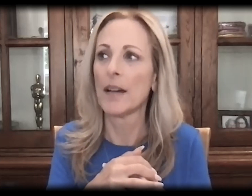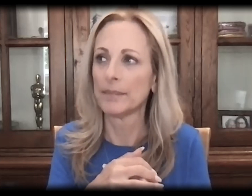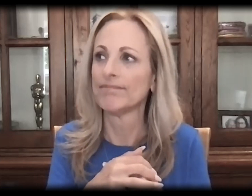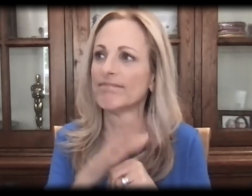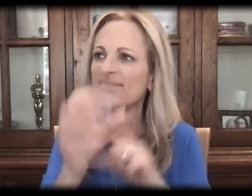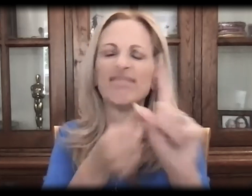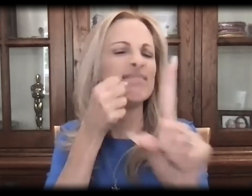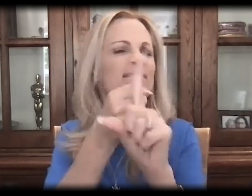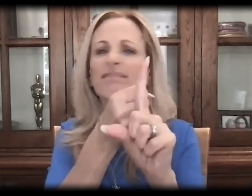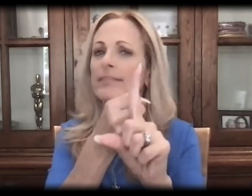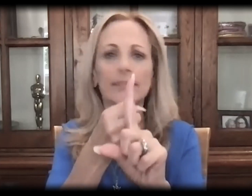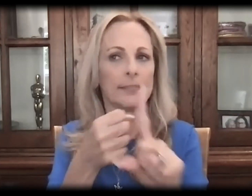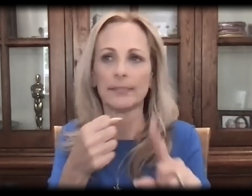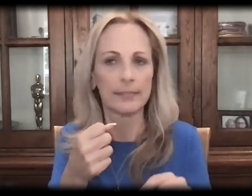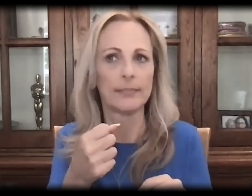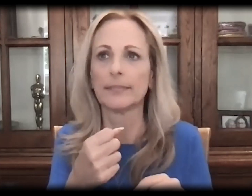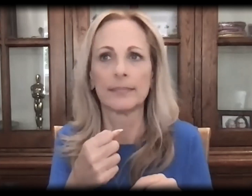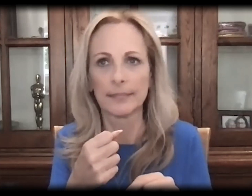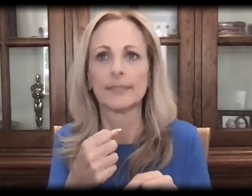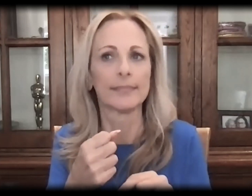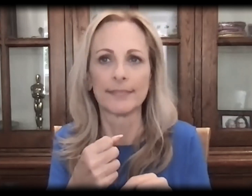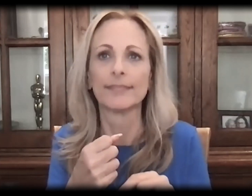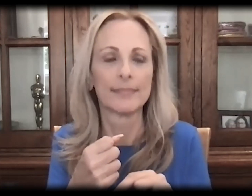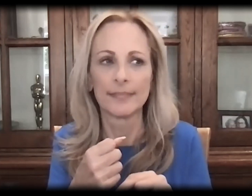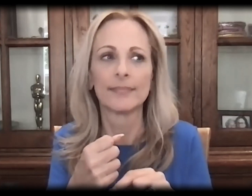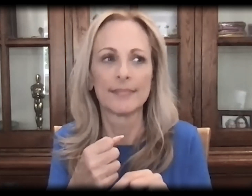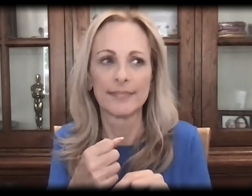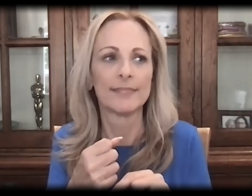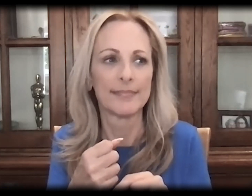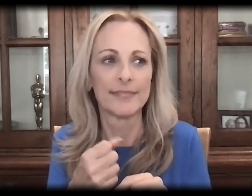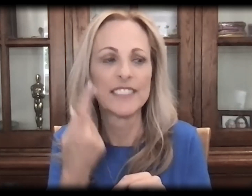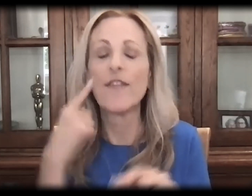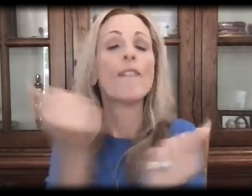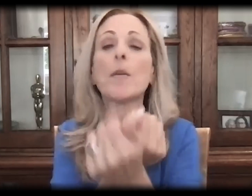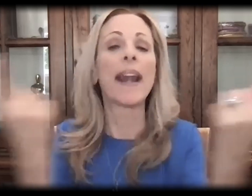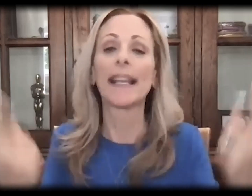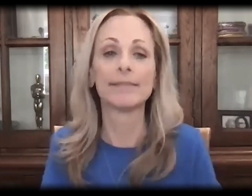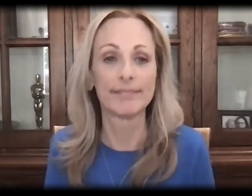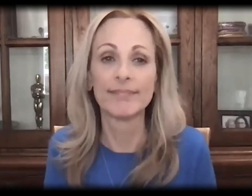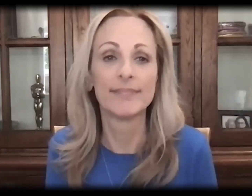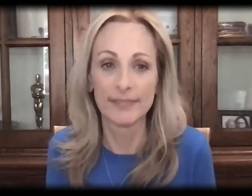do. It really, it really, really struck me is how important that is for everybody.